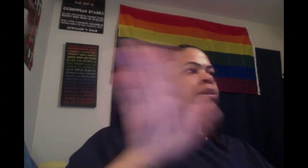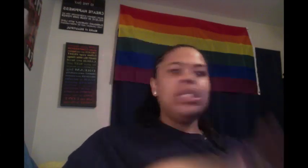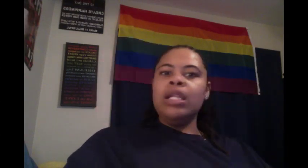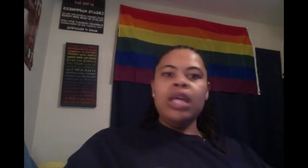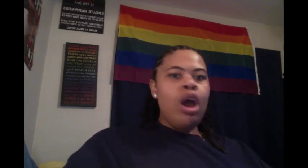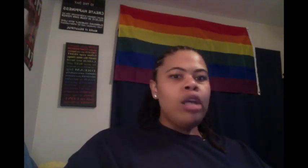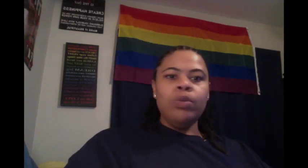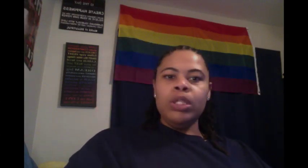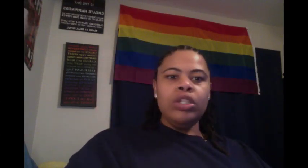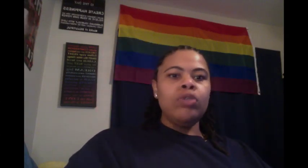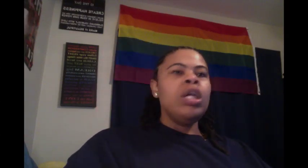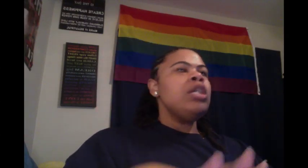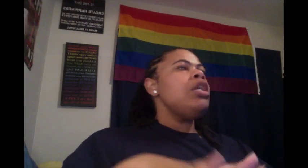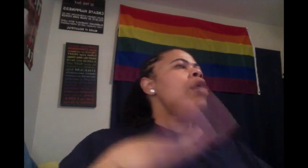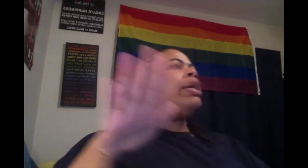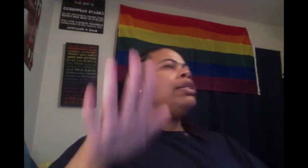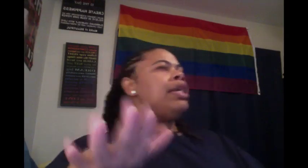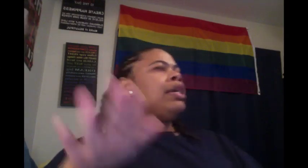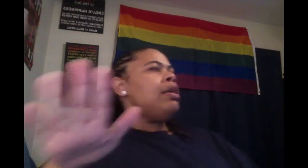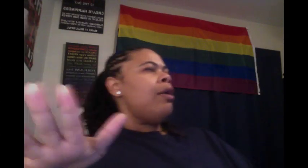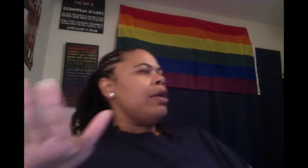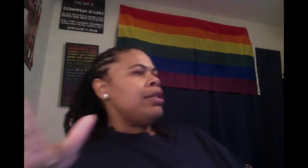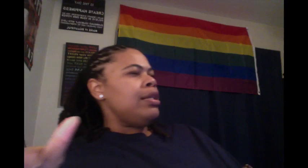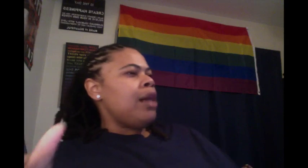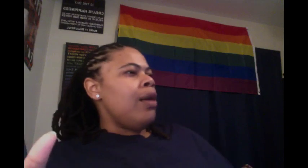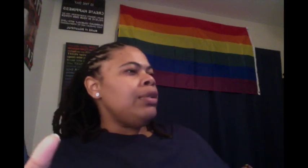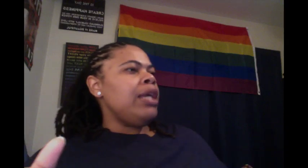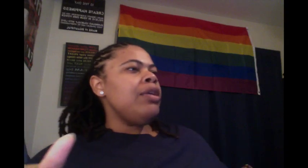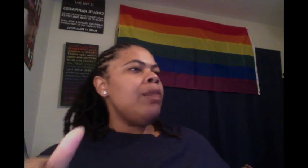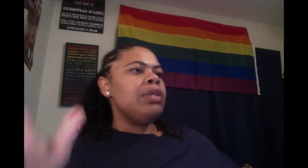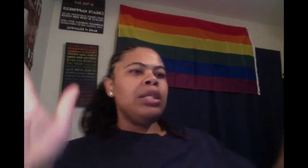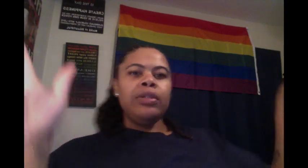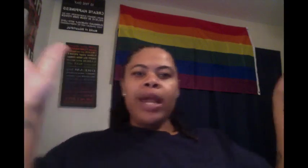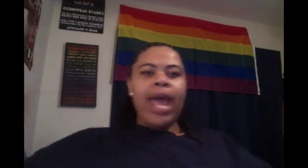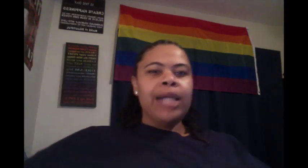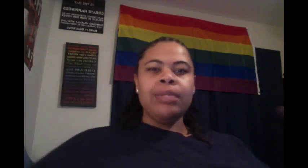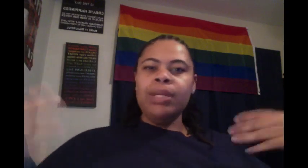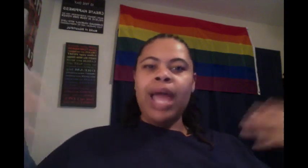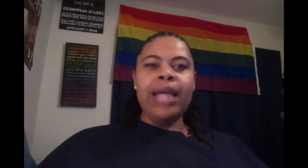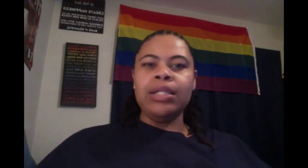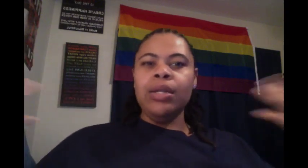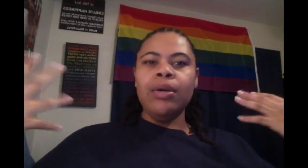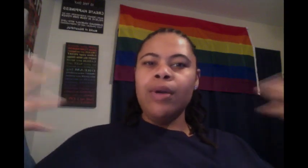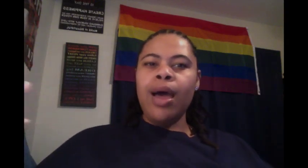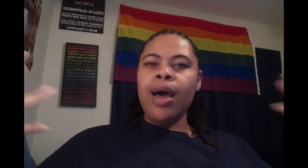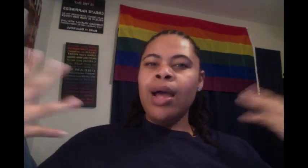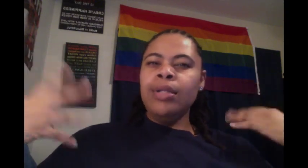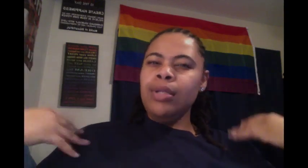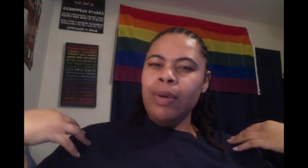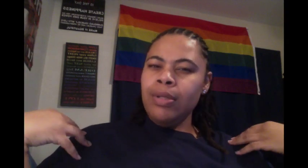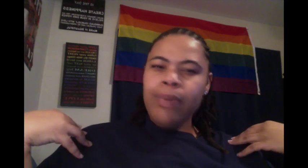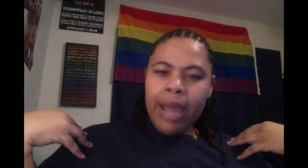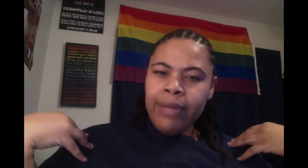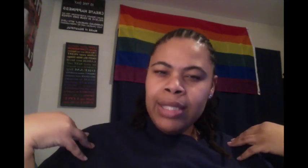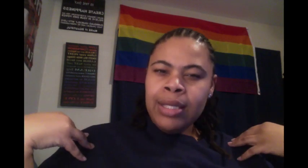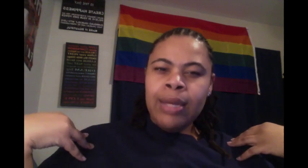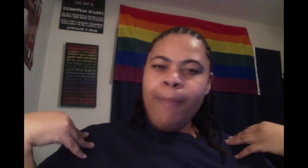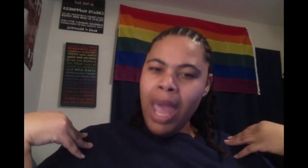Priscilla didn't argue with you, you know, and then go into this whole thing. And, you know, Priscilla trying to ask and be nice, you know, girl, do you want some breakfast, ma'am?